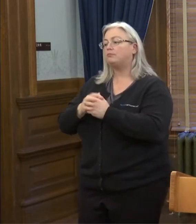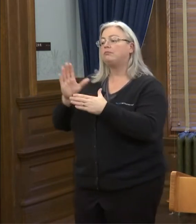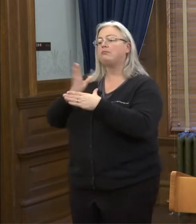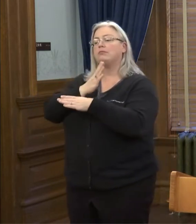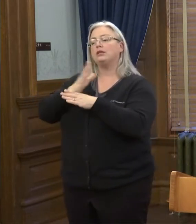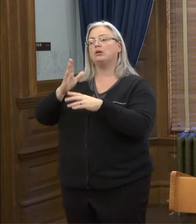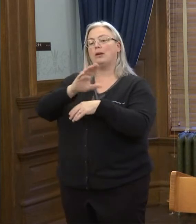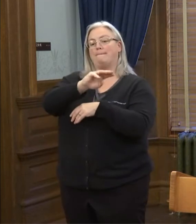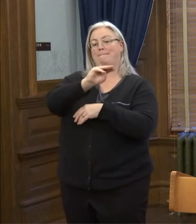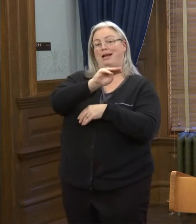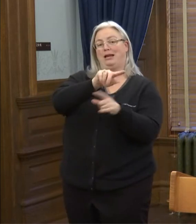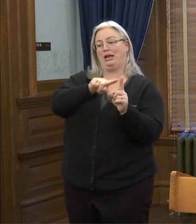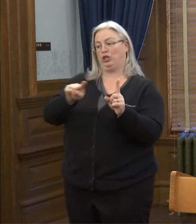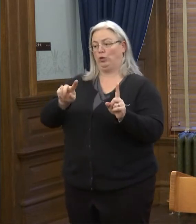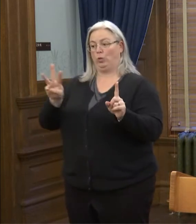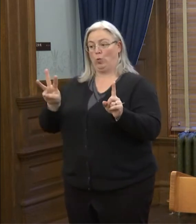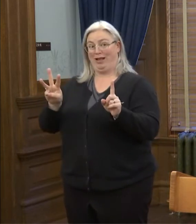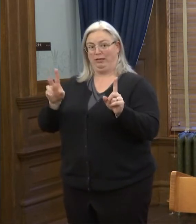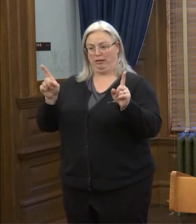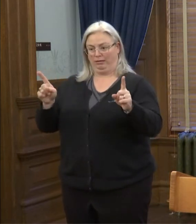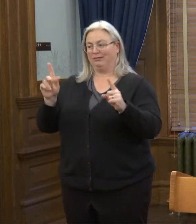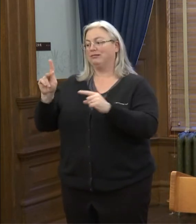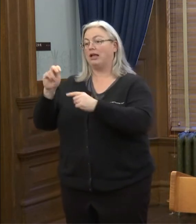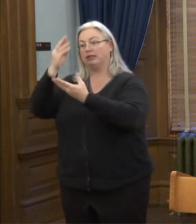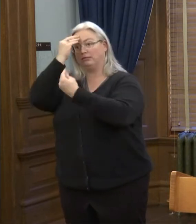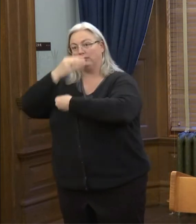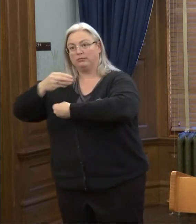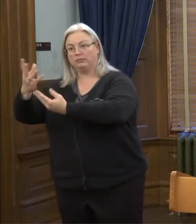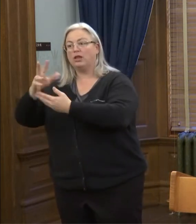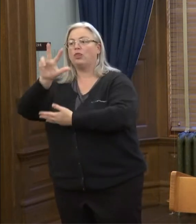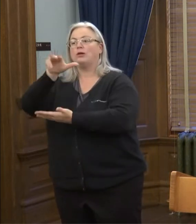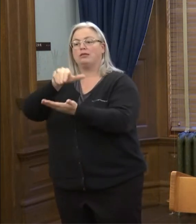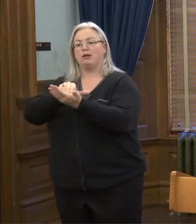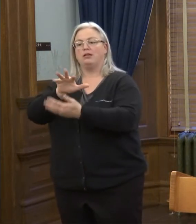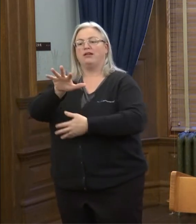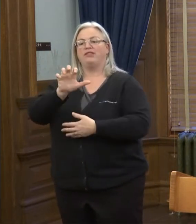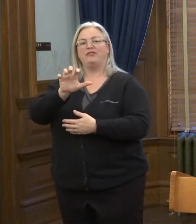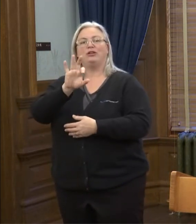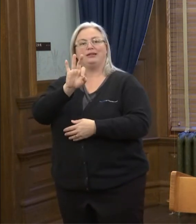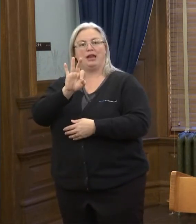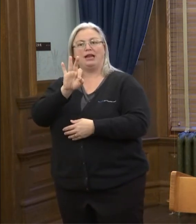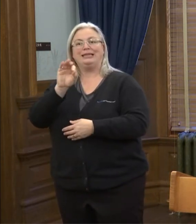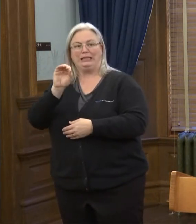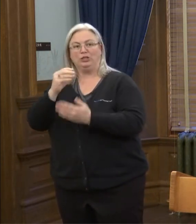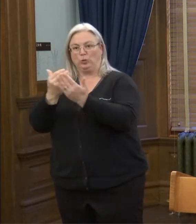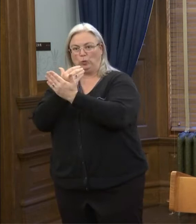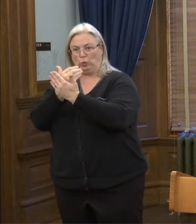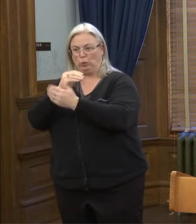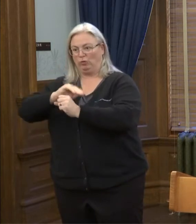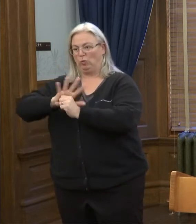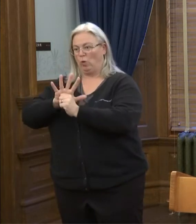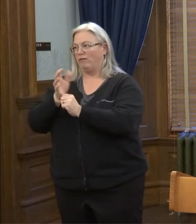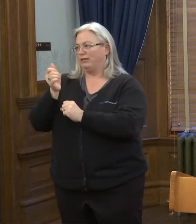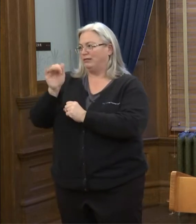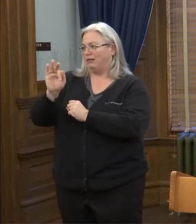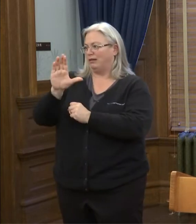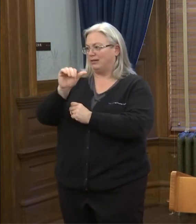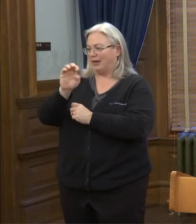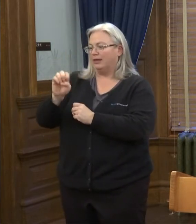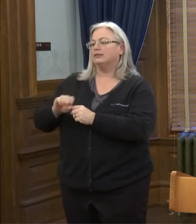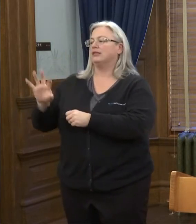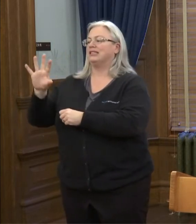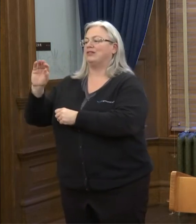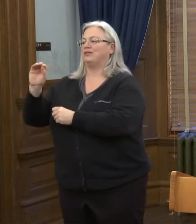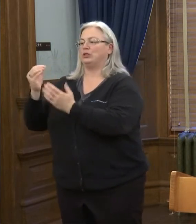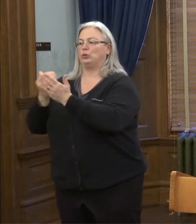between Monday and Wednesday Kansas reported 3,590 new COVID-19 cases and 50